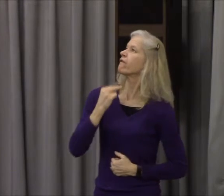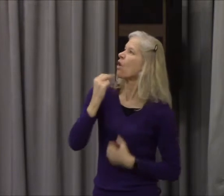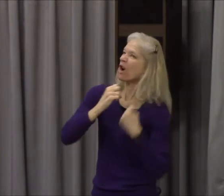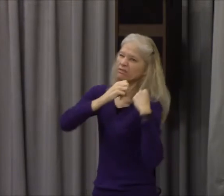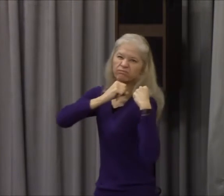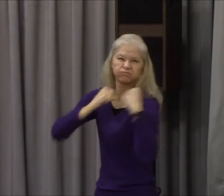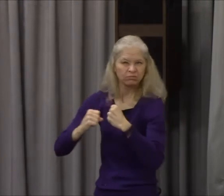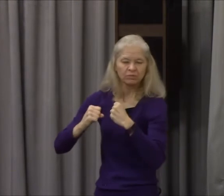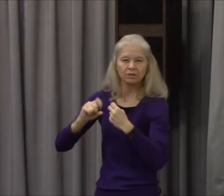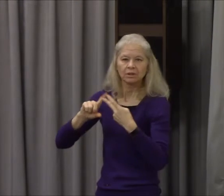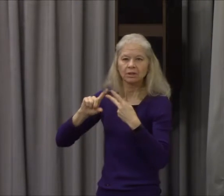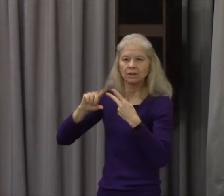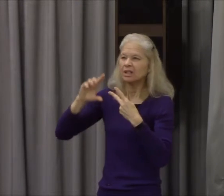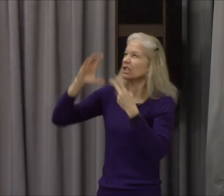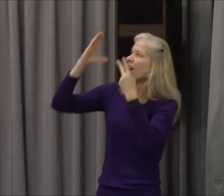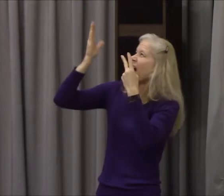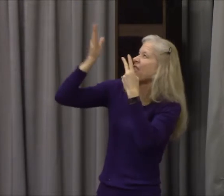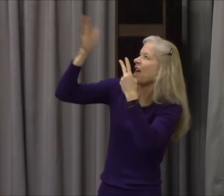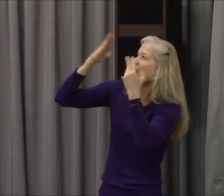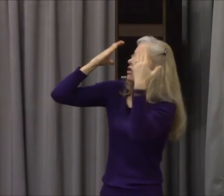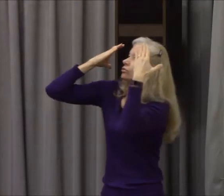spoke to them the ten commandments he would write on stone